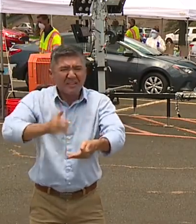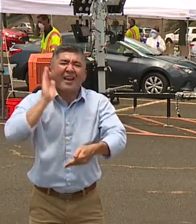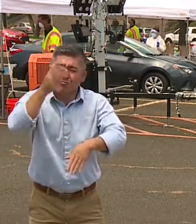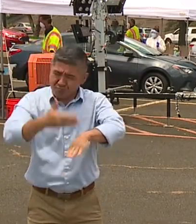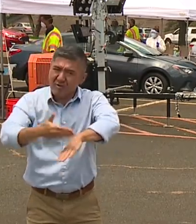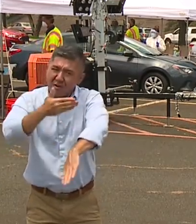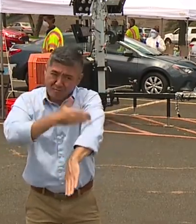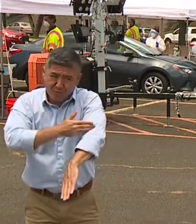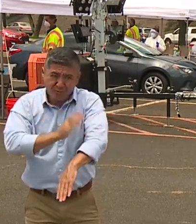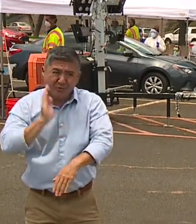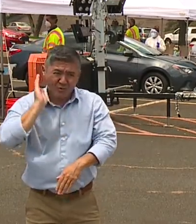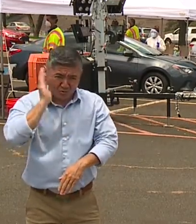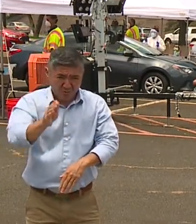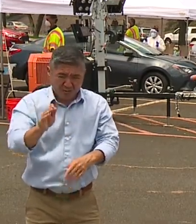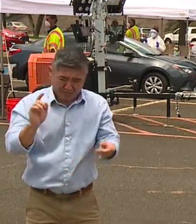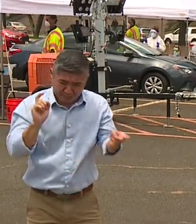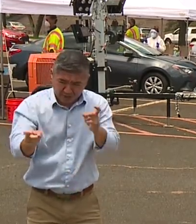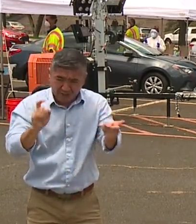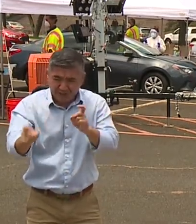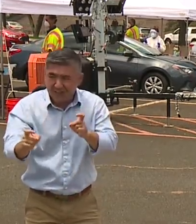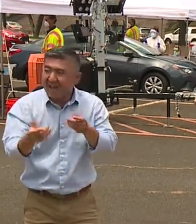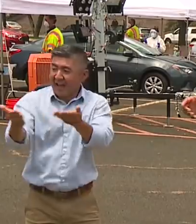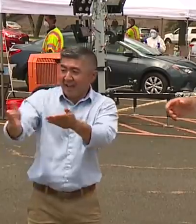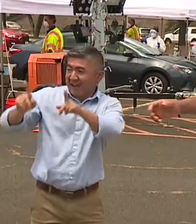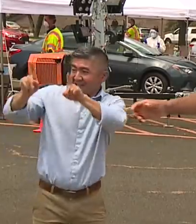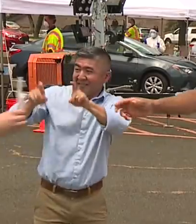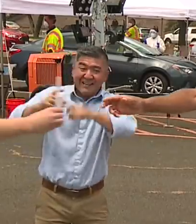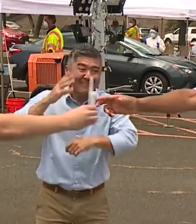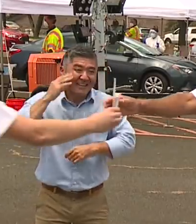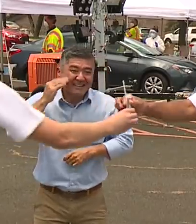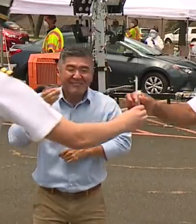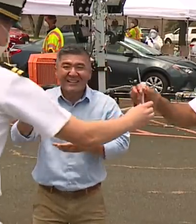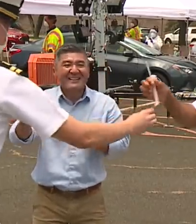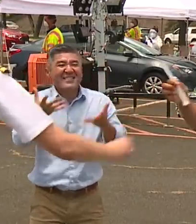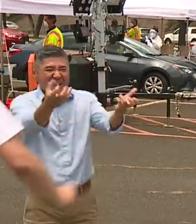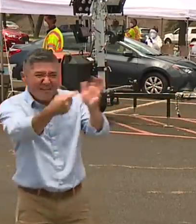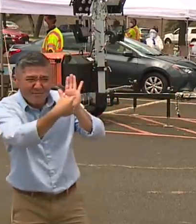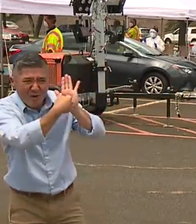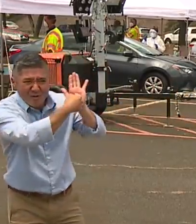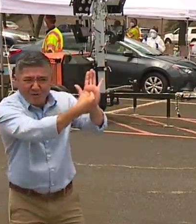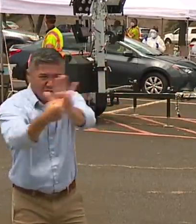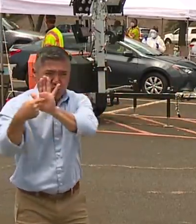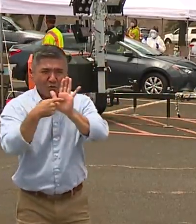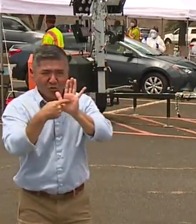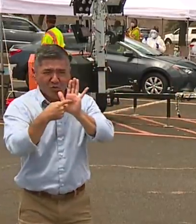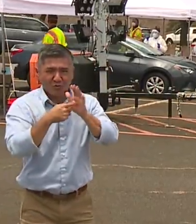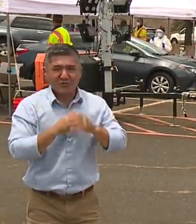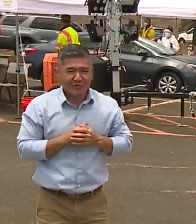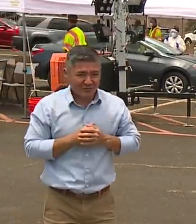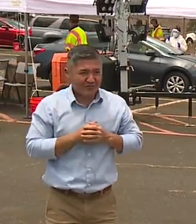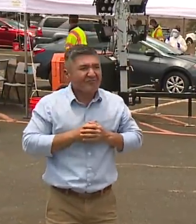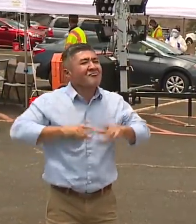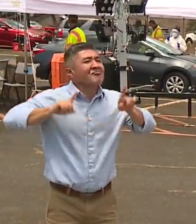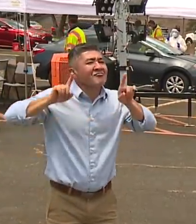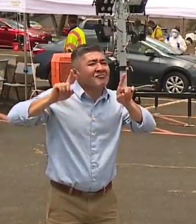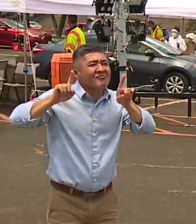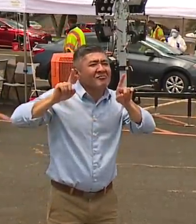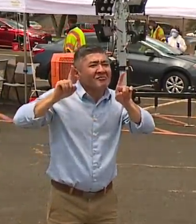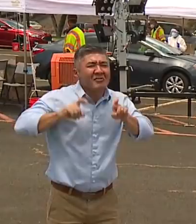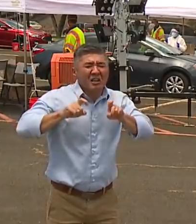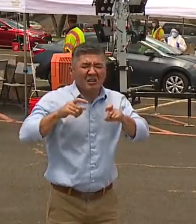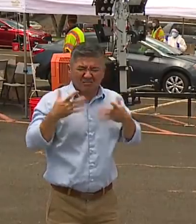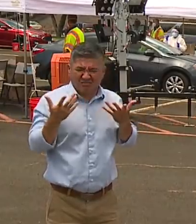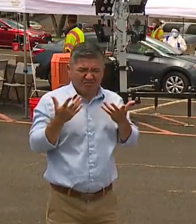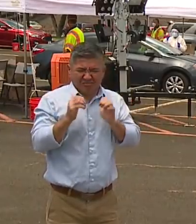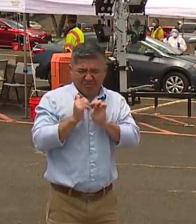testing experience to each and every one of you. And speaking of testing experience, I want to show you all what the testing looks